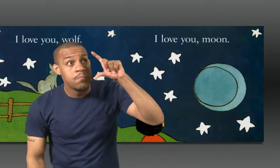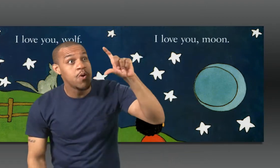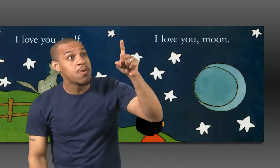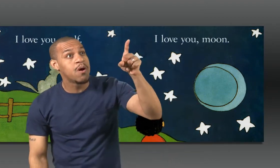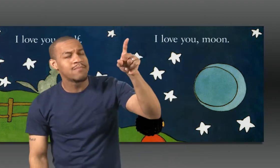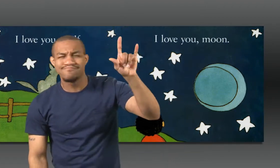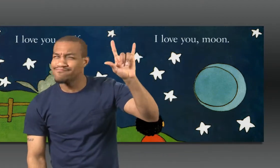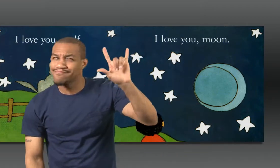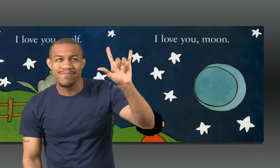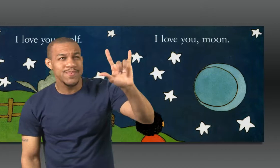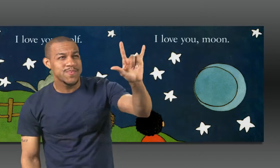I love you, Wolf.